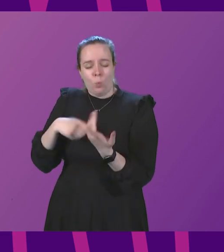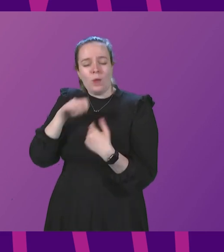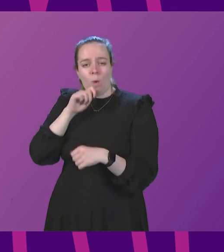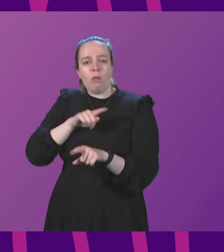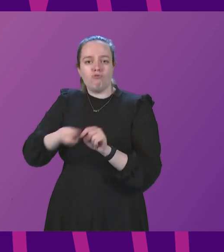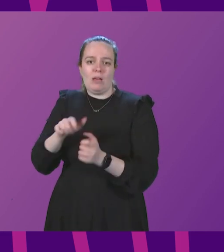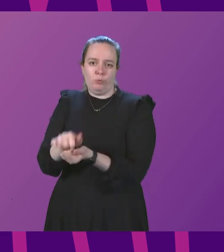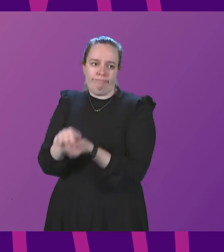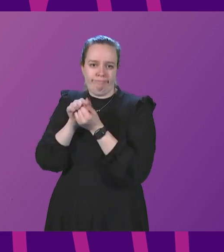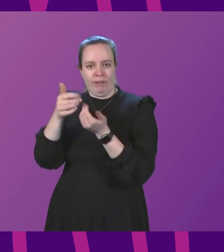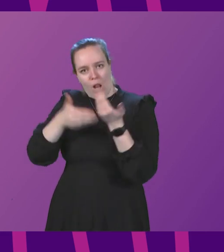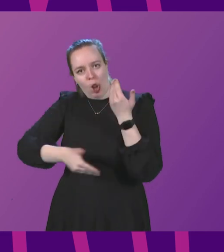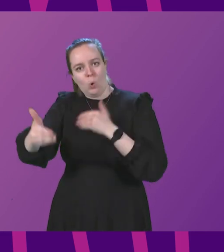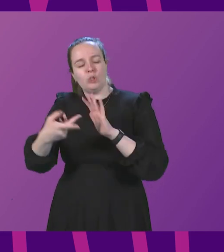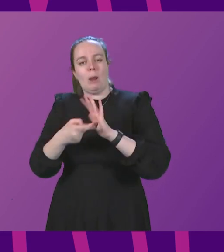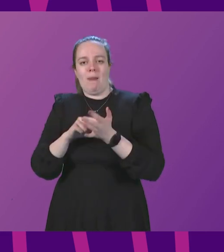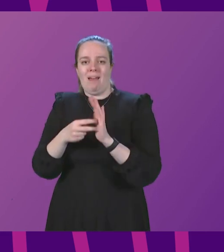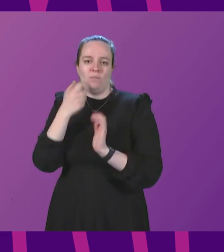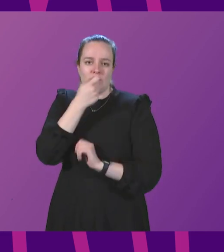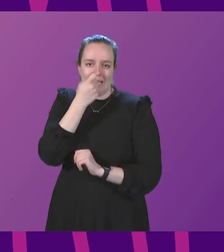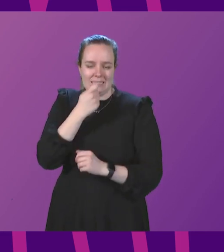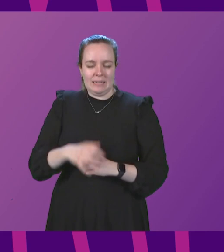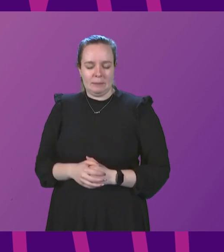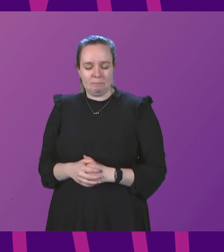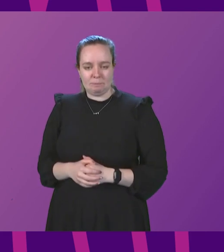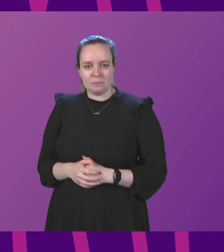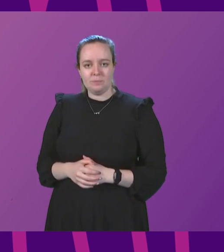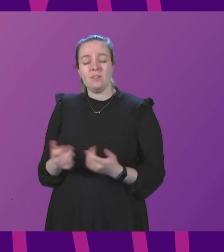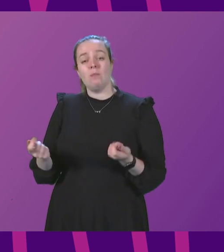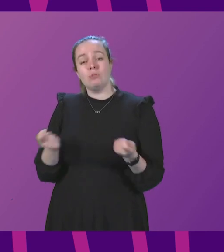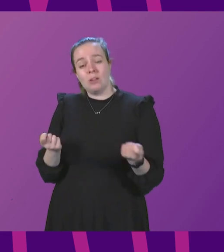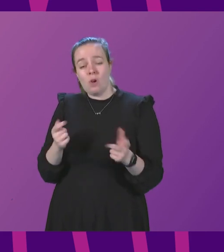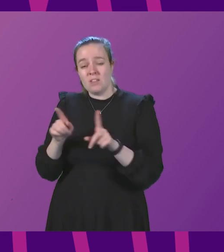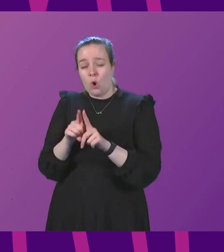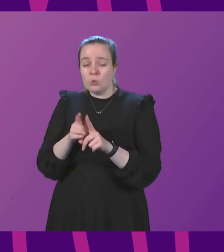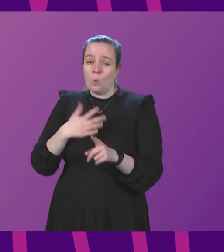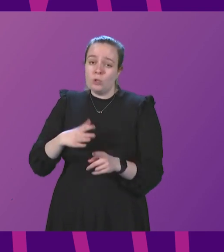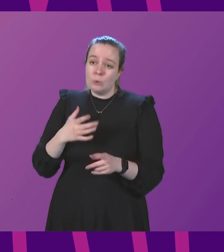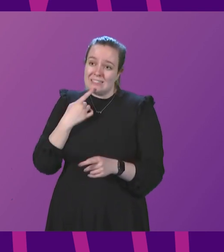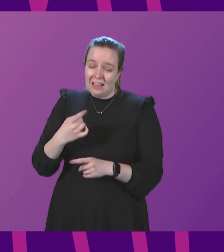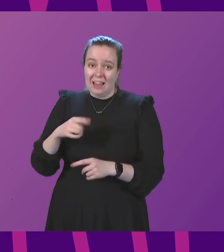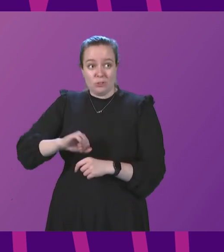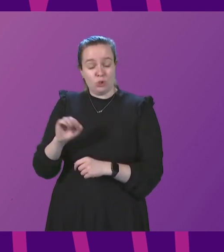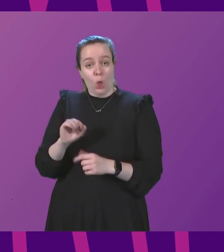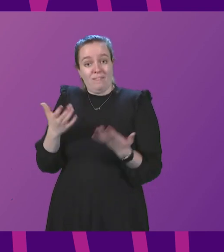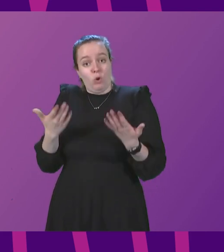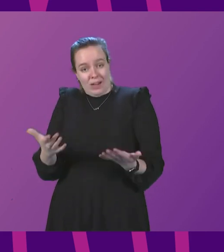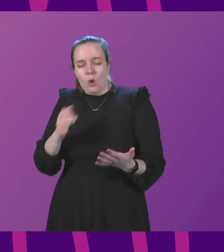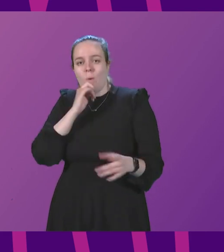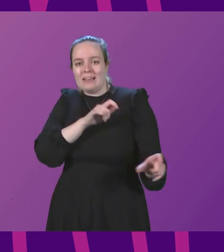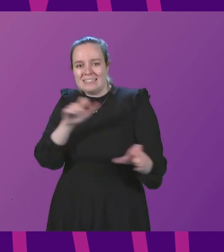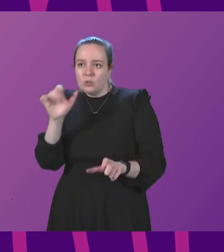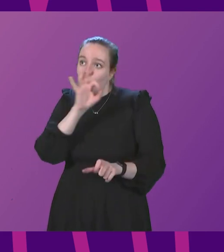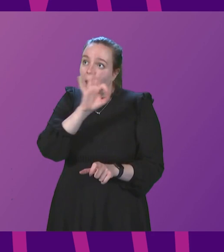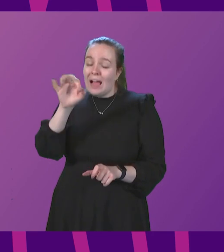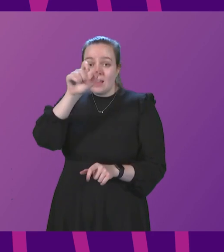uphold in our longer-term plan for testing. Siding officer, I also want to emphasise that in Scotland for now, we will continue to ask